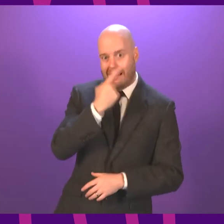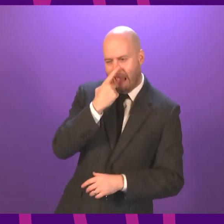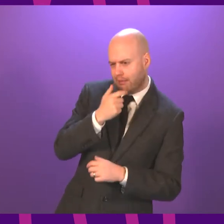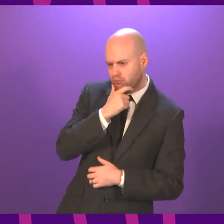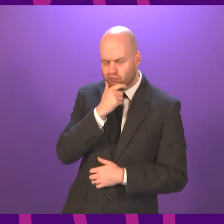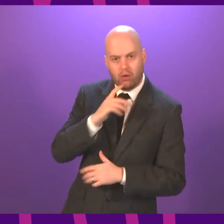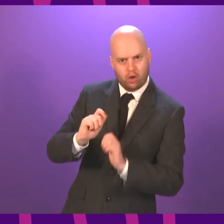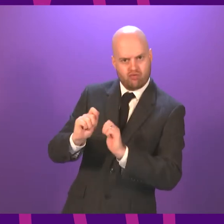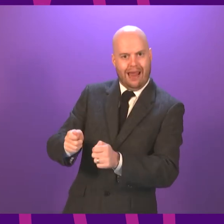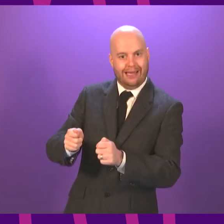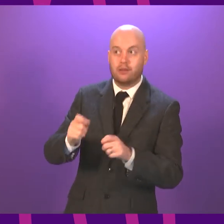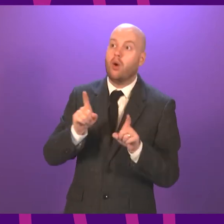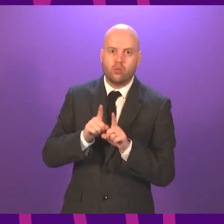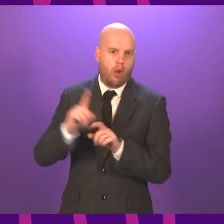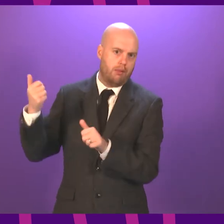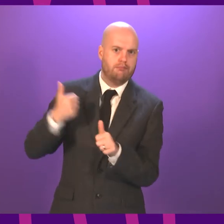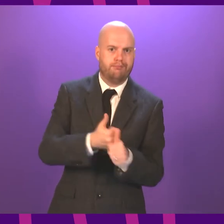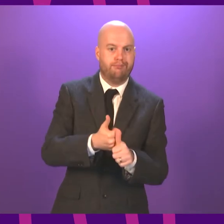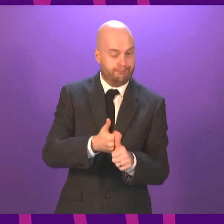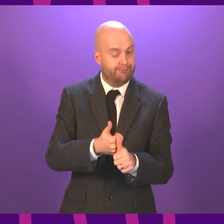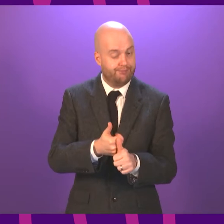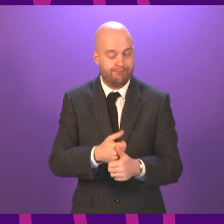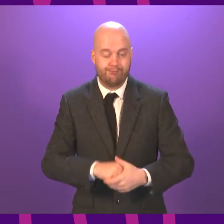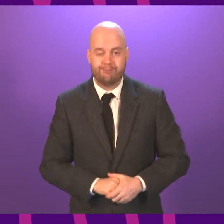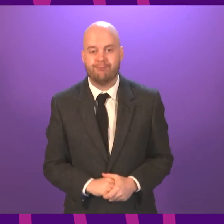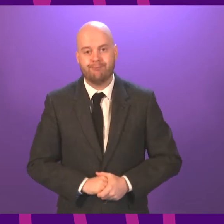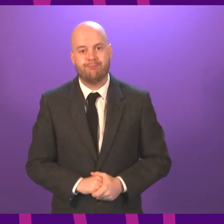that concerns are properly addressed. Douglas Ross.